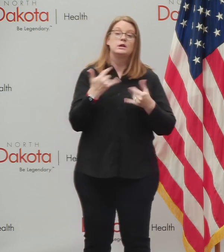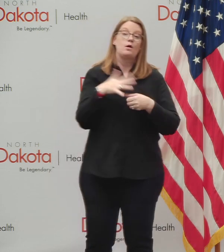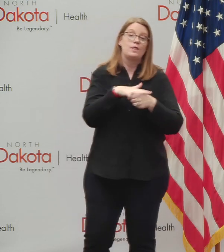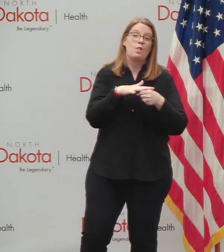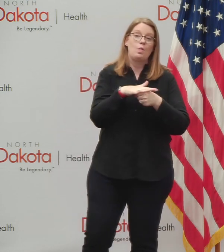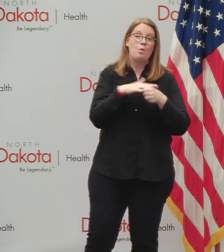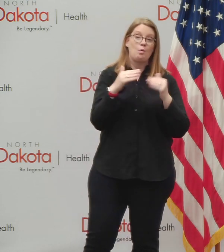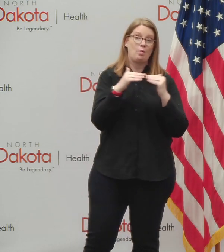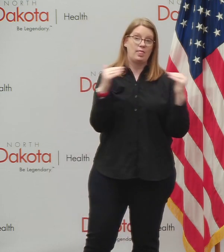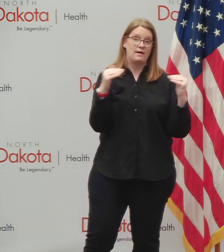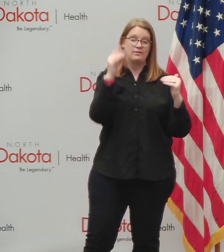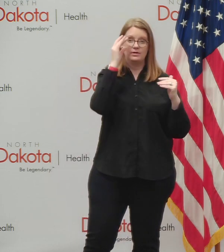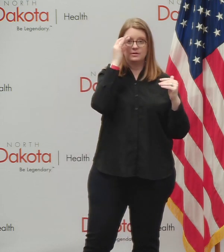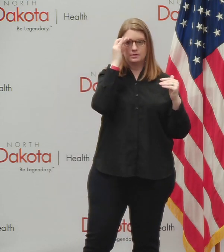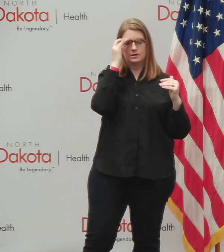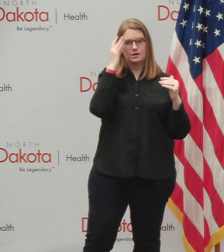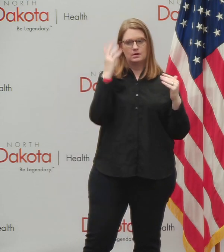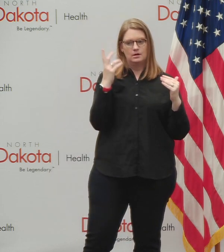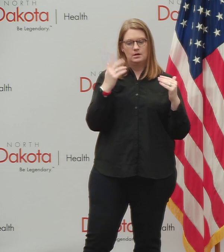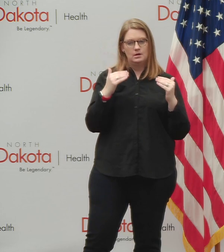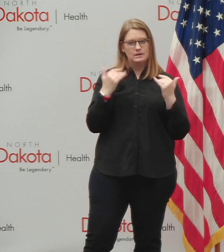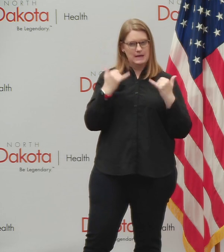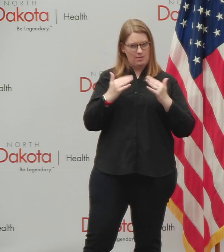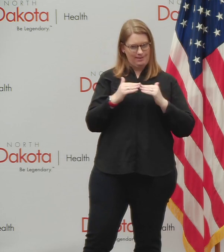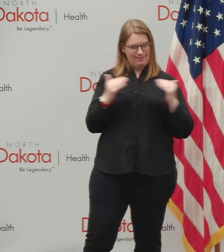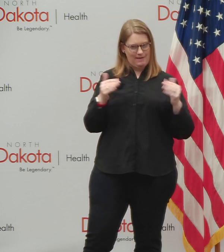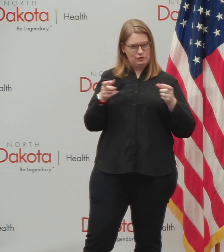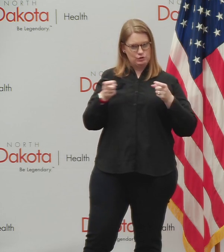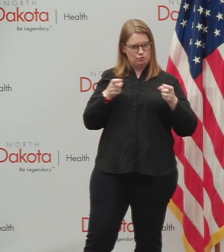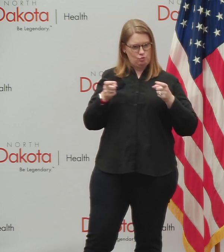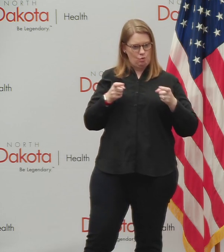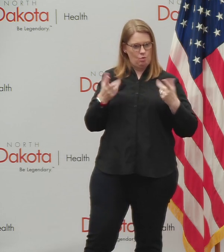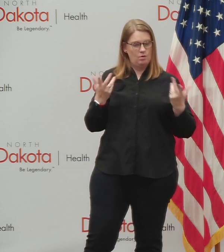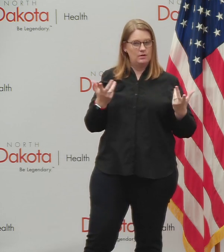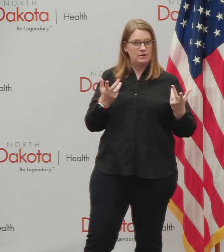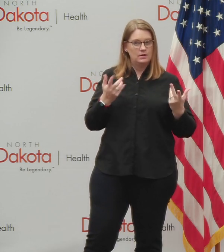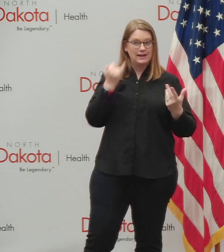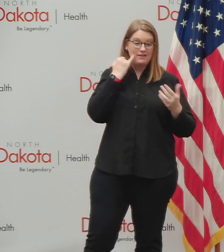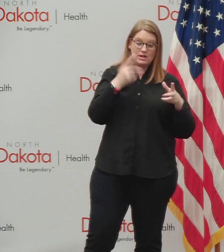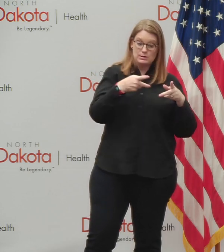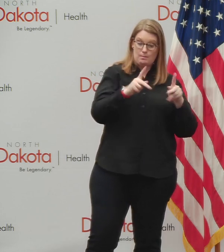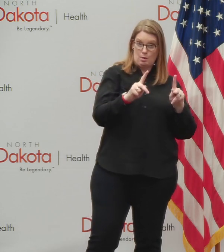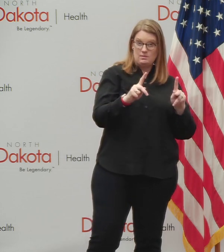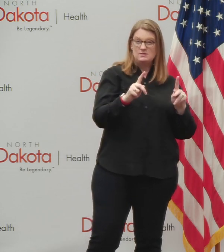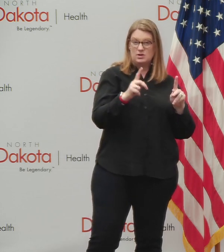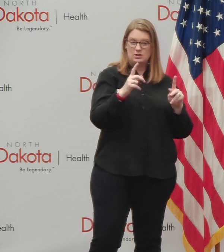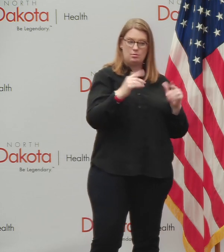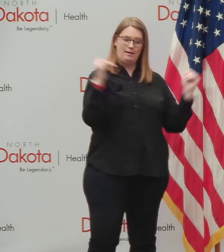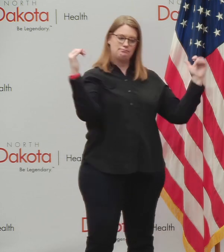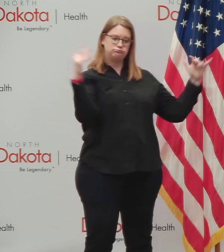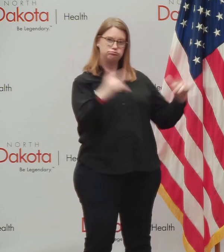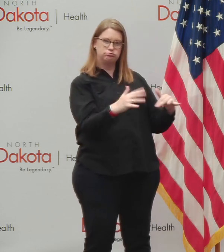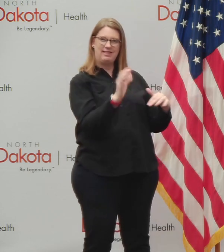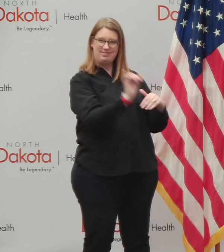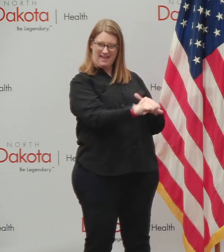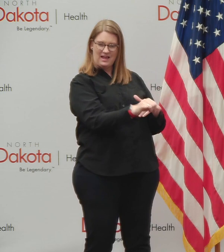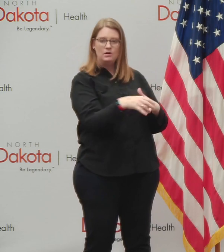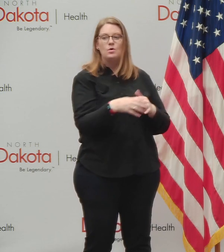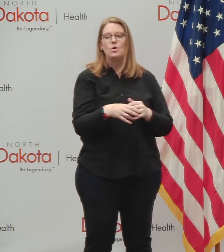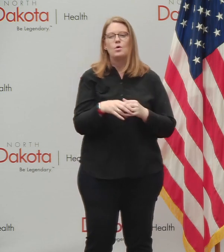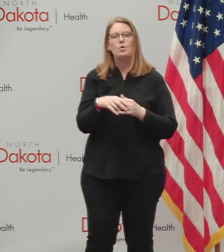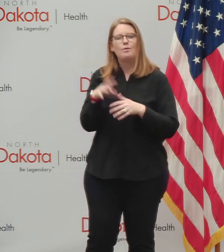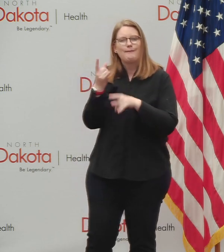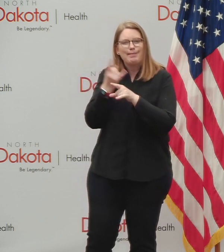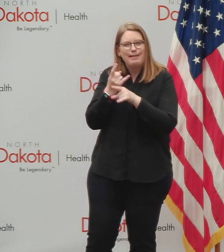where this is where the levels of, of control exist, whether it's, uh, permits for large gatherings, whether it's, uh, liquor